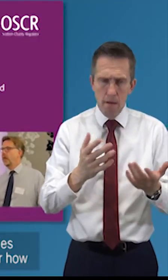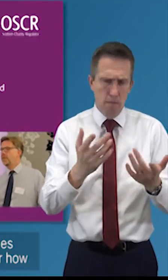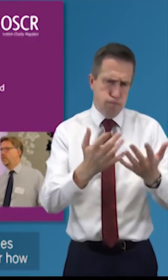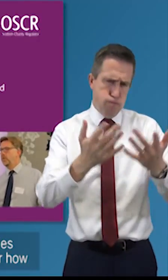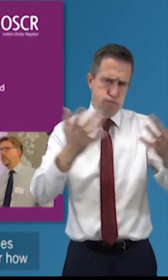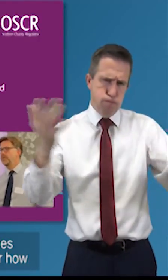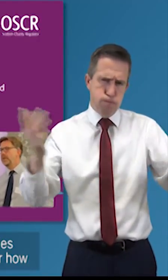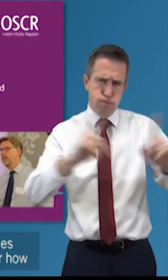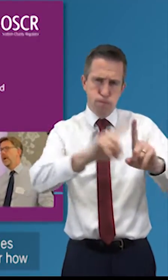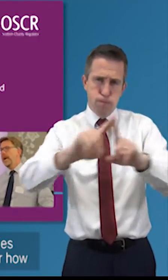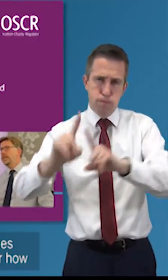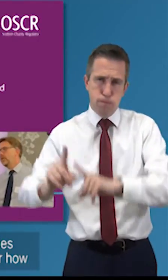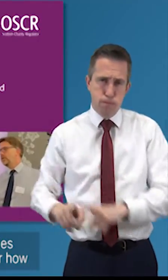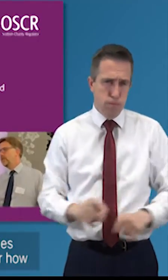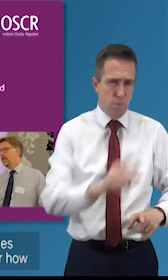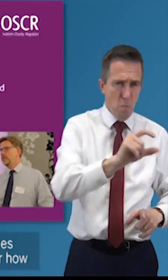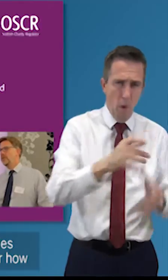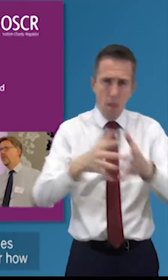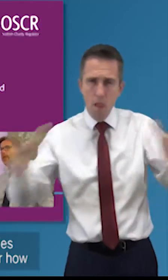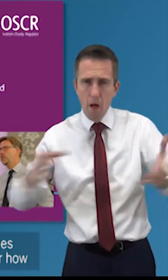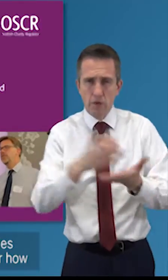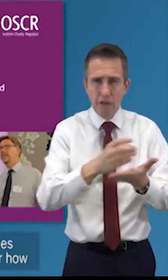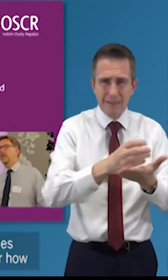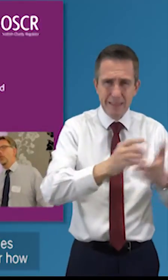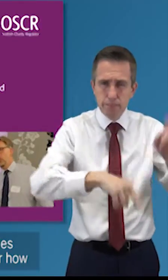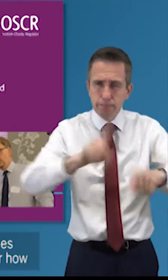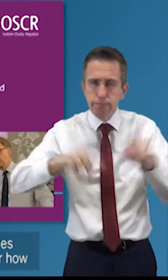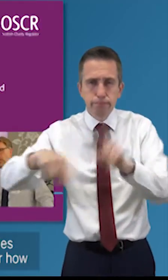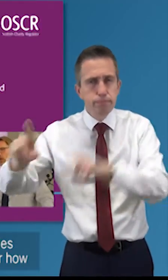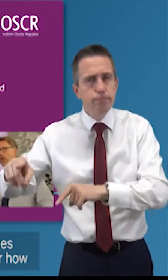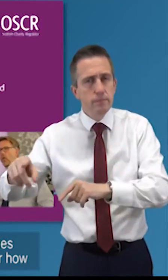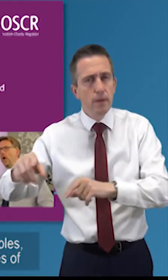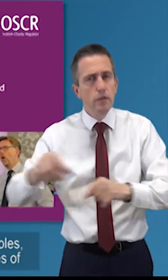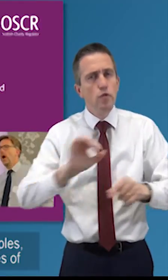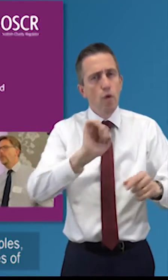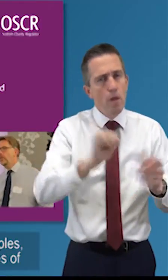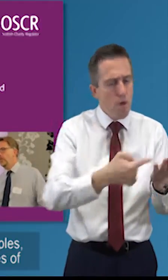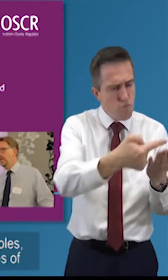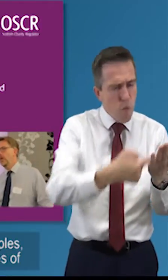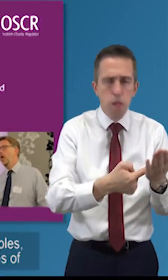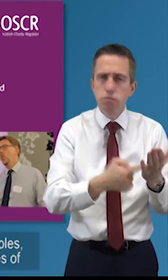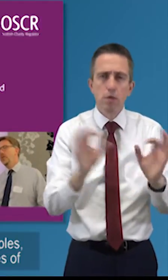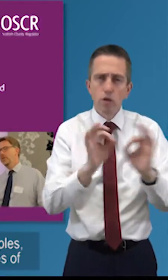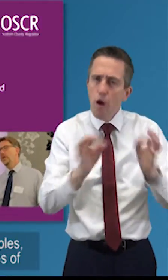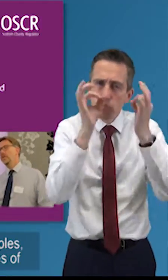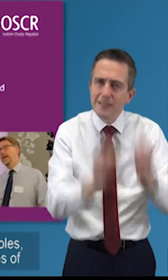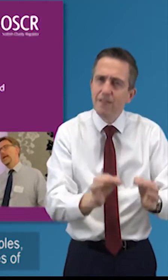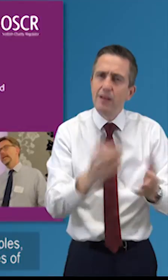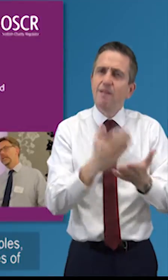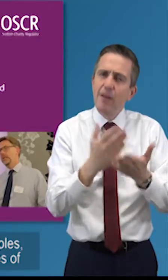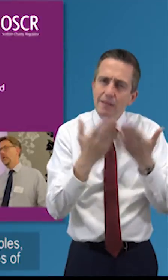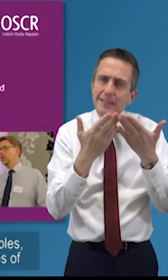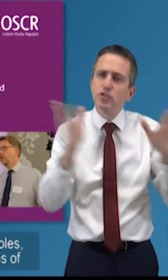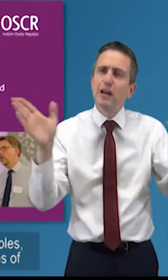of of charities within the sector it doesn't set out very sort of detailed rules uh you or how to do things what it does